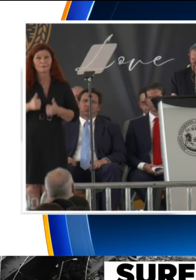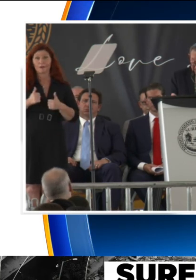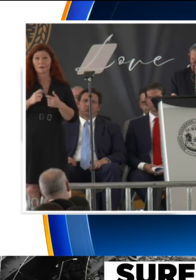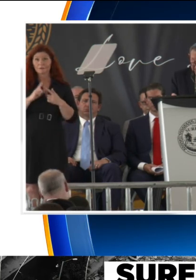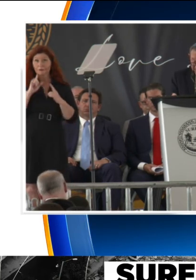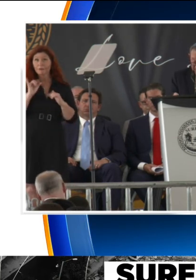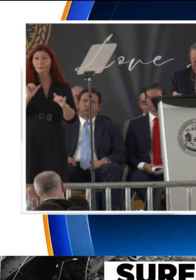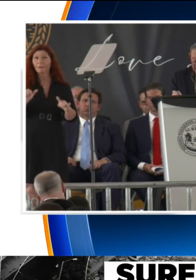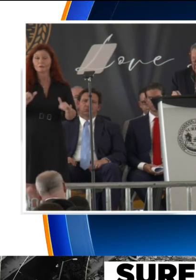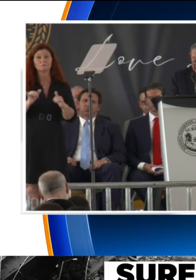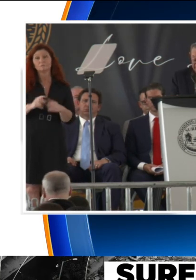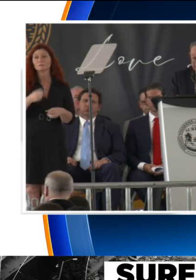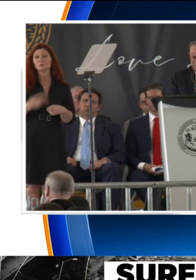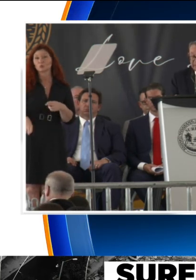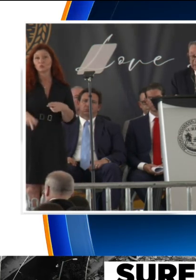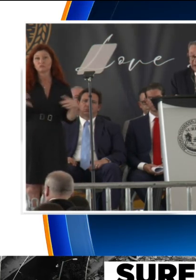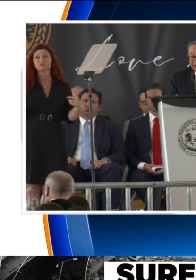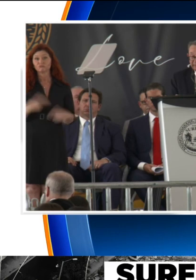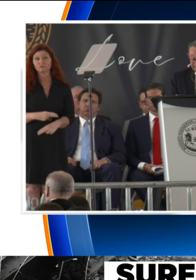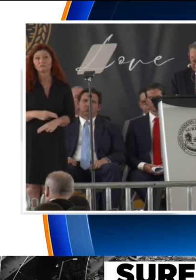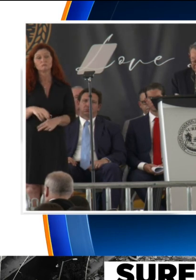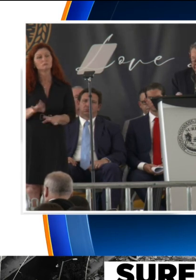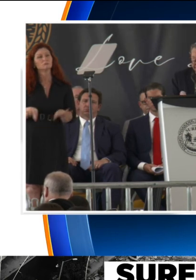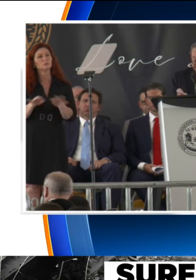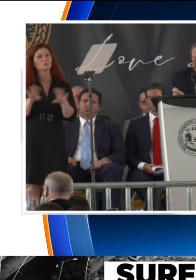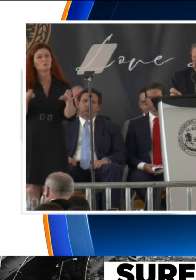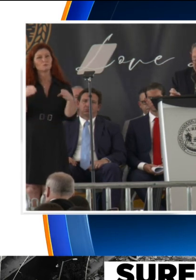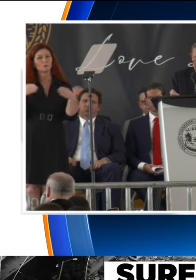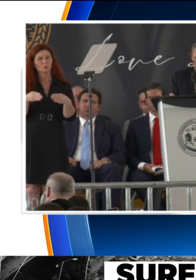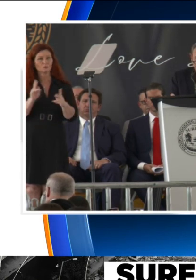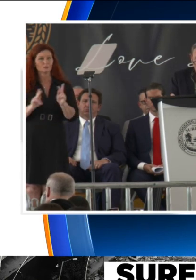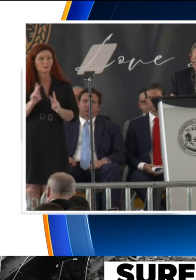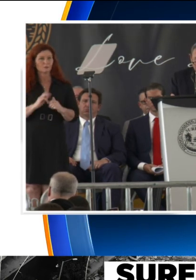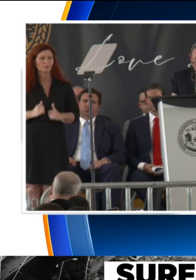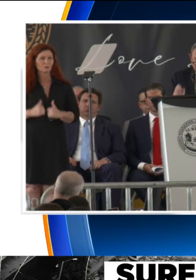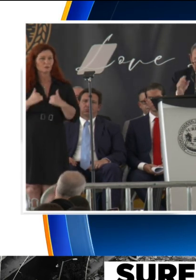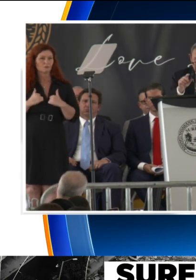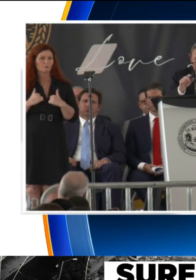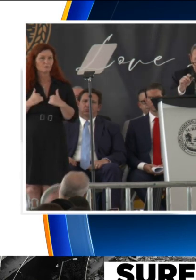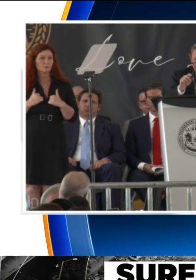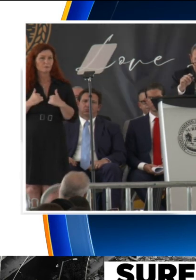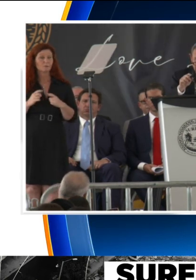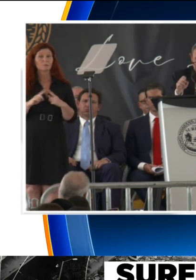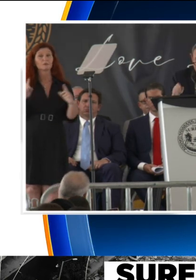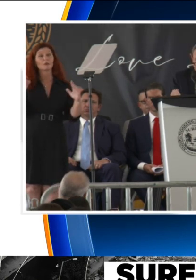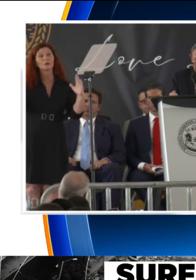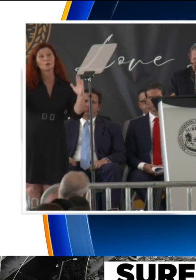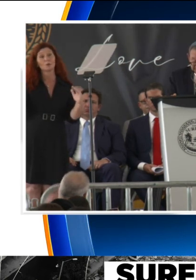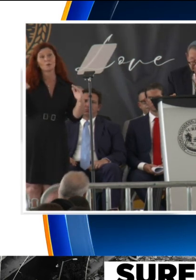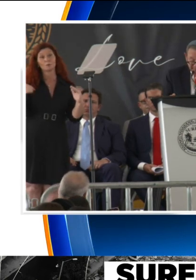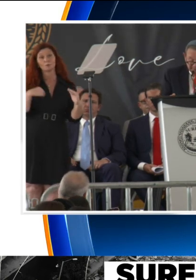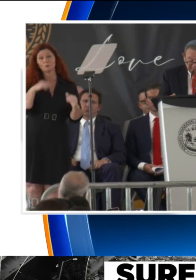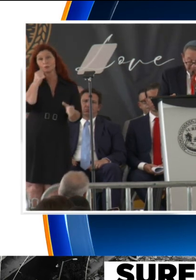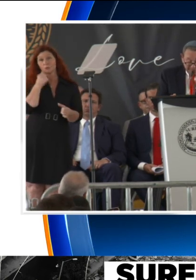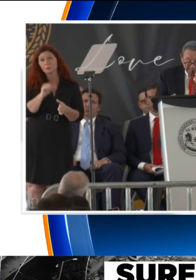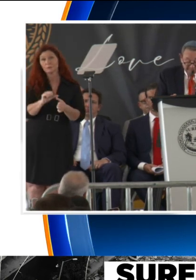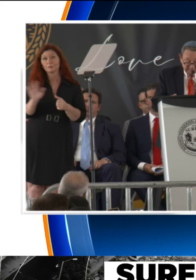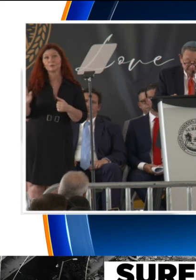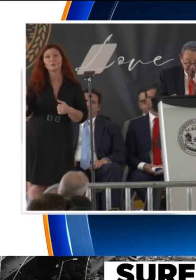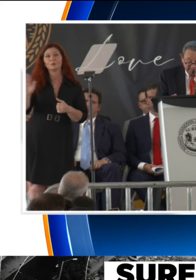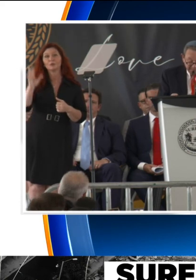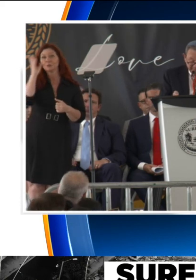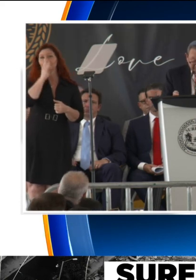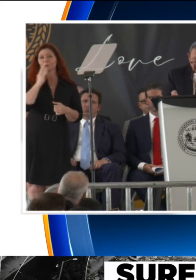to focus on people we love. I hope we can remember Judy's beautiful